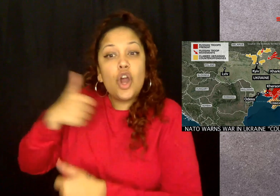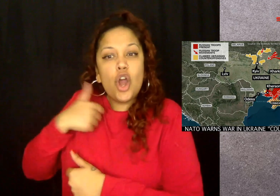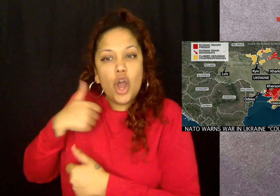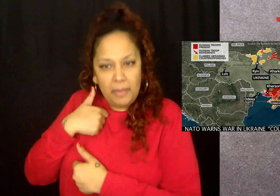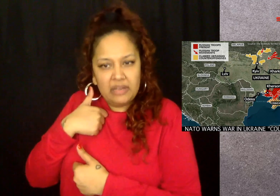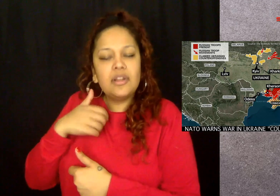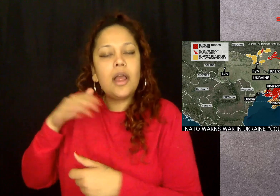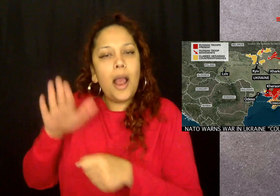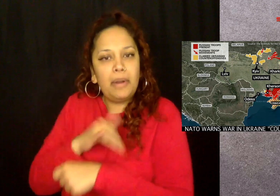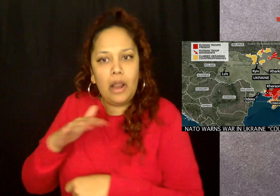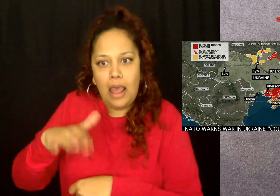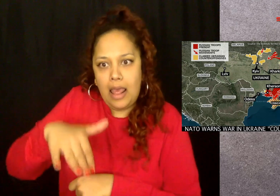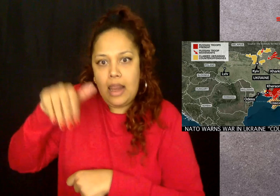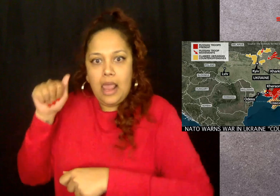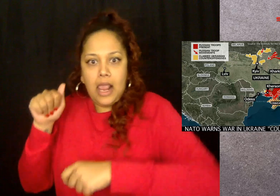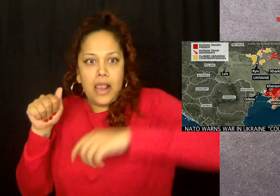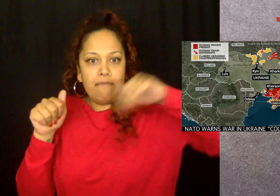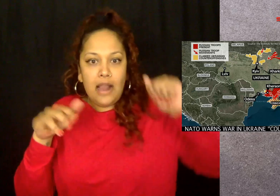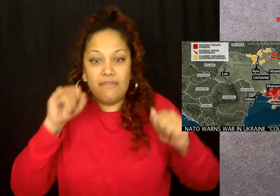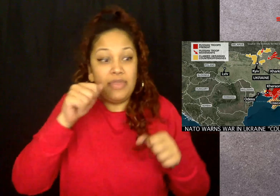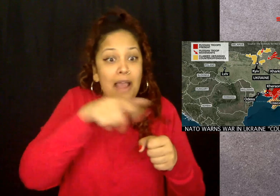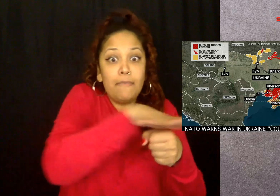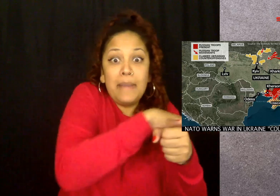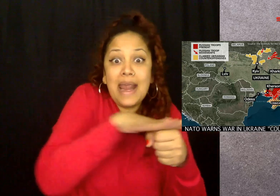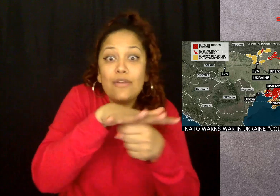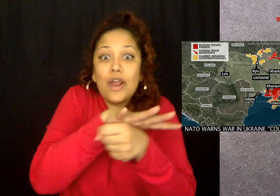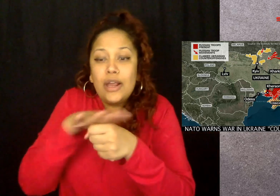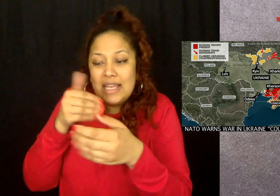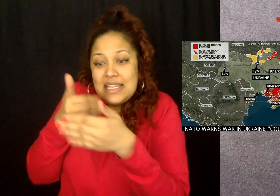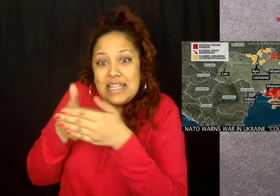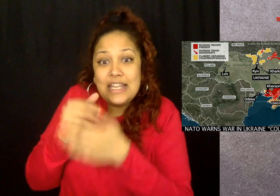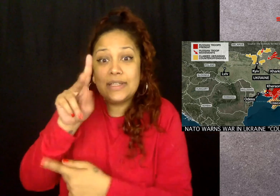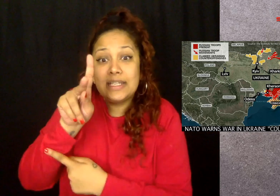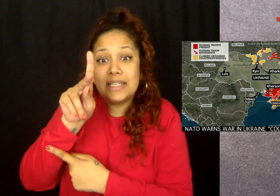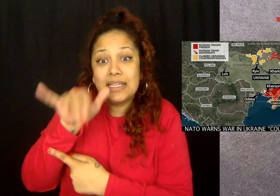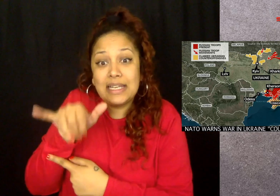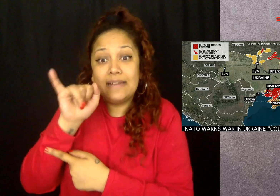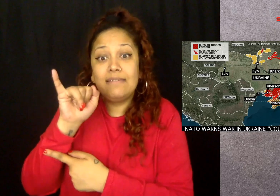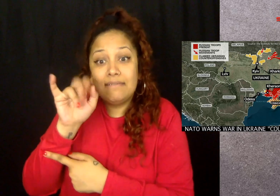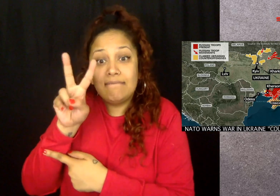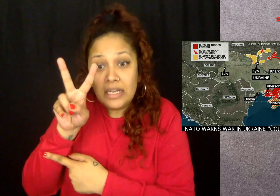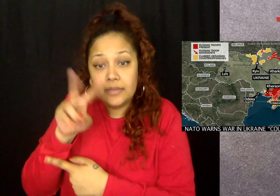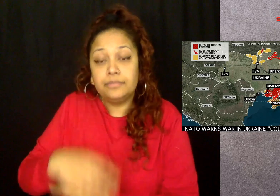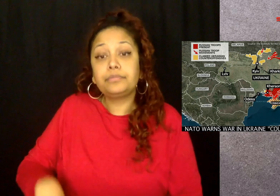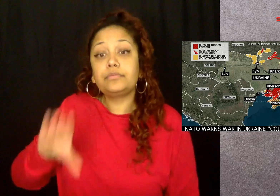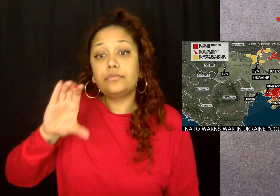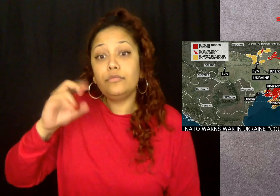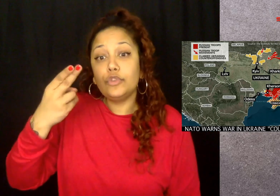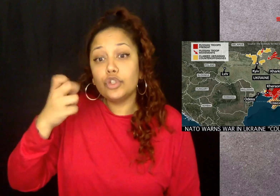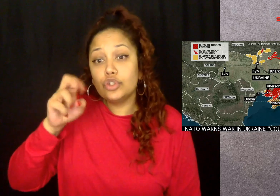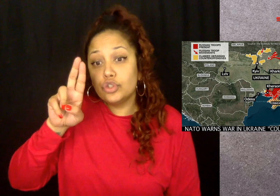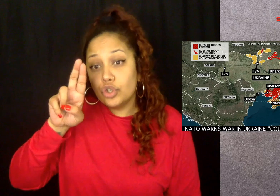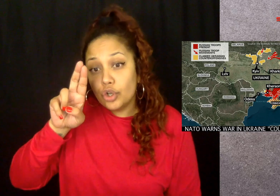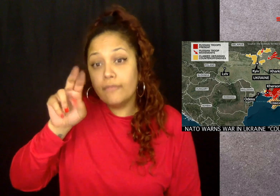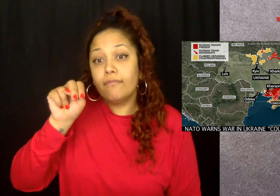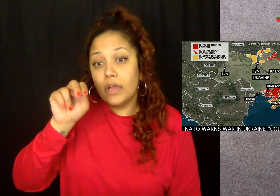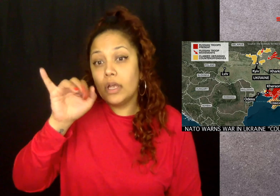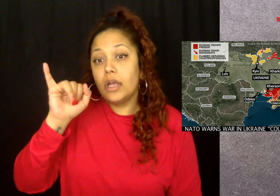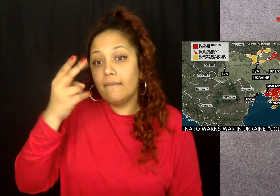The U.S. now believes Russian forces have completely withdrawn from areas near Kyiv and